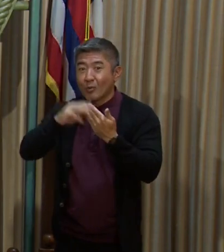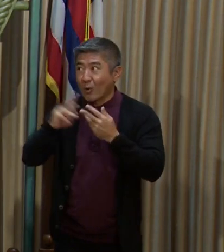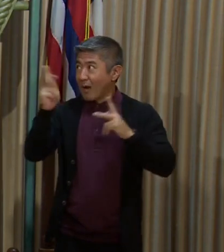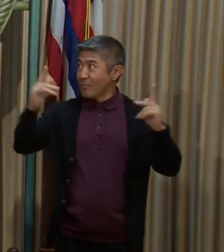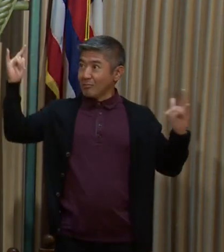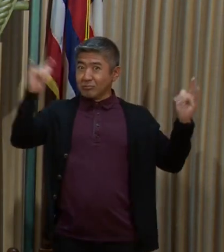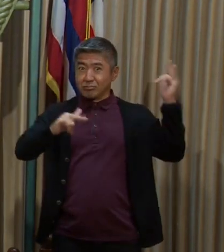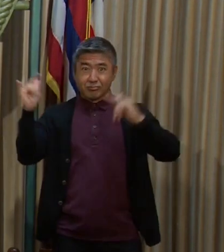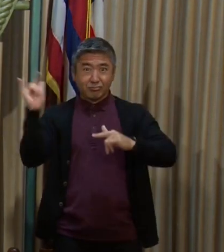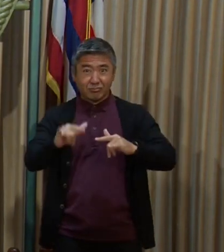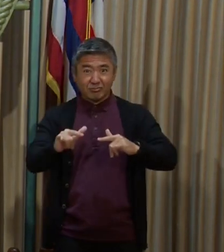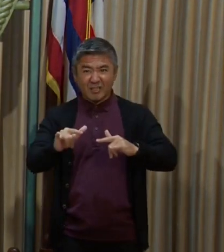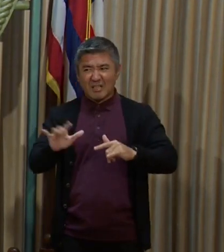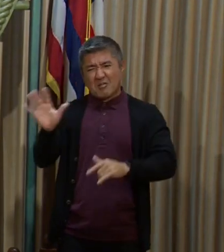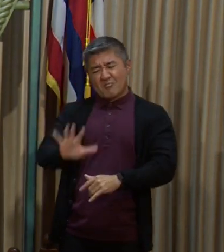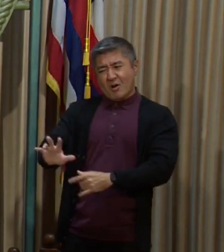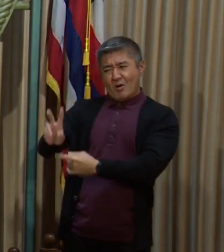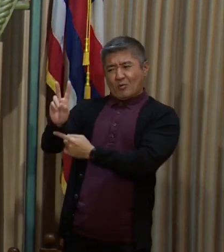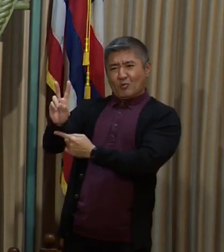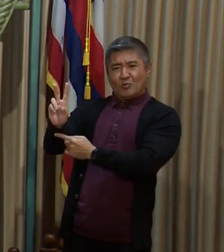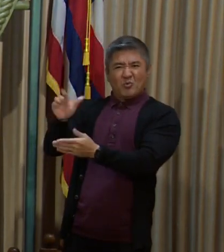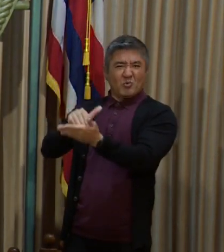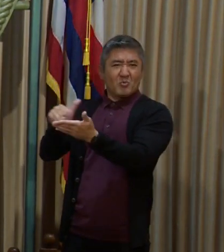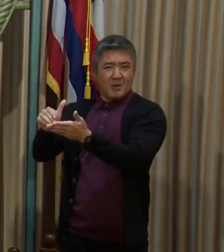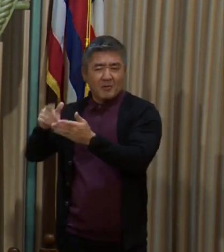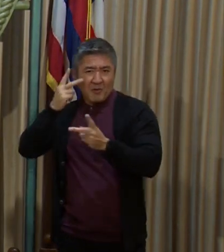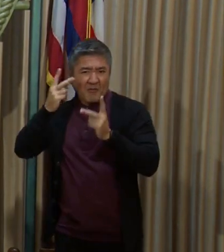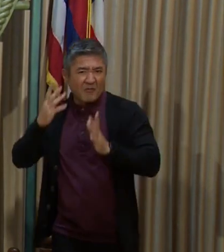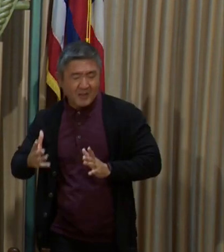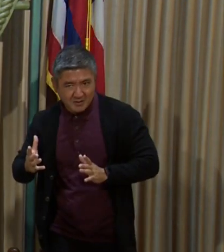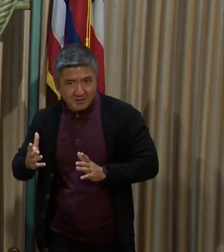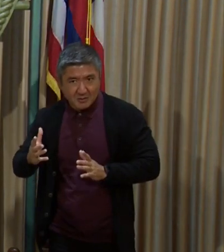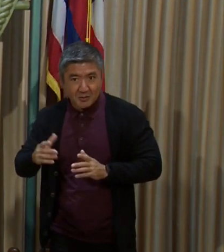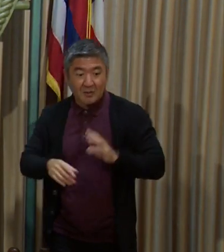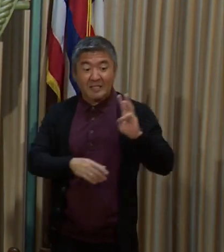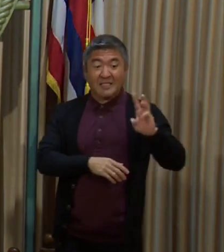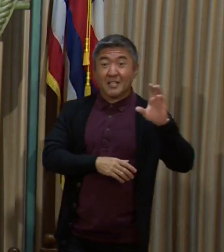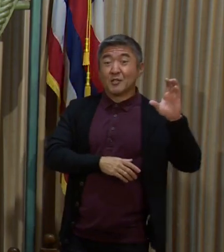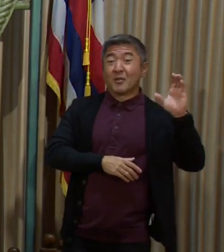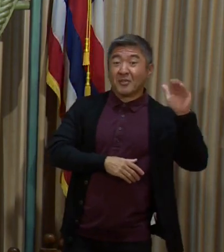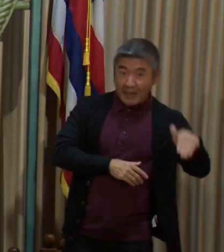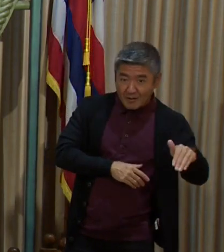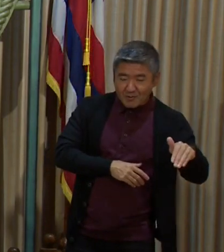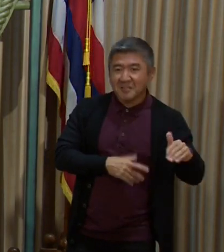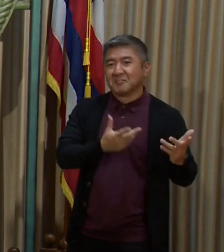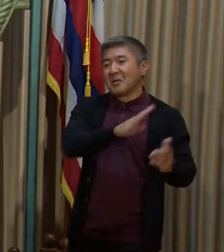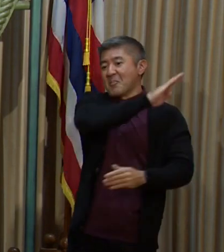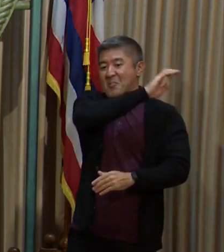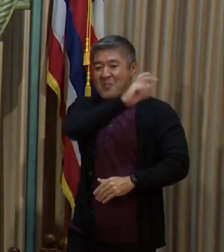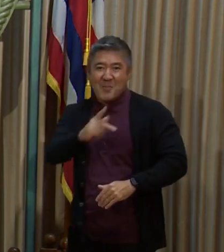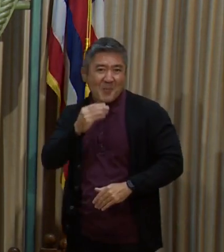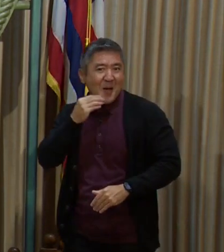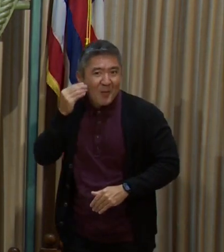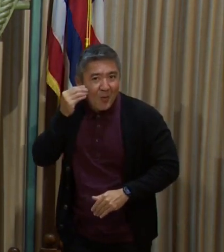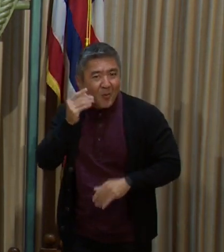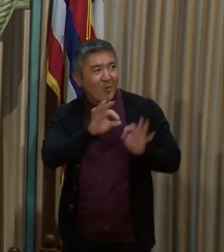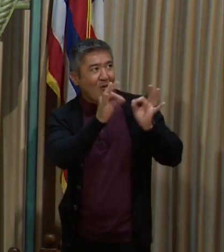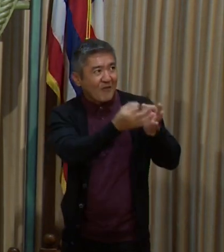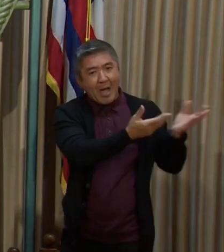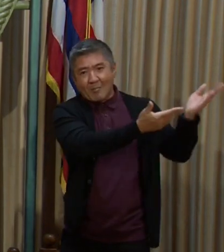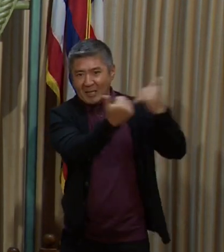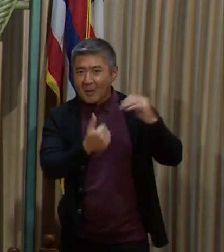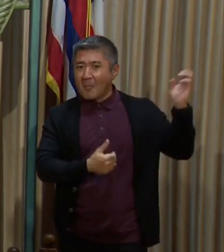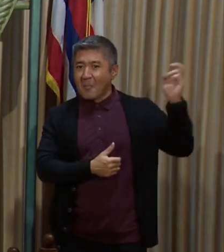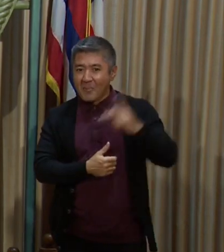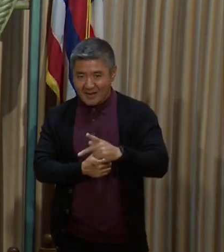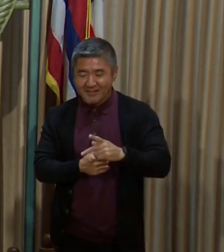About 2 million of these were guests, visitors, and about 600,000 of us returning home were having our relatives come here to see us.